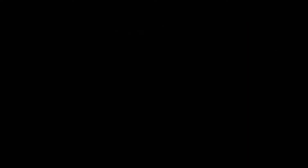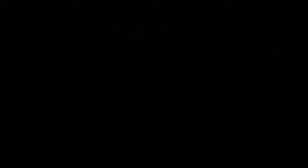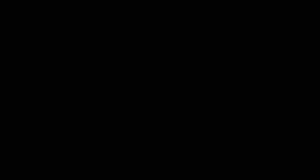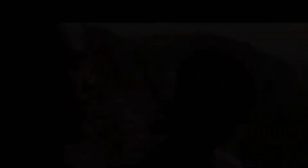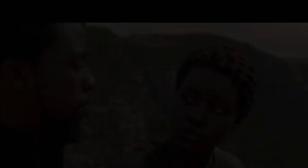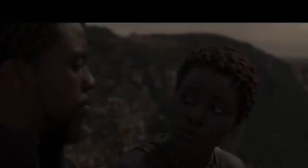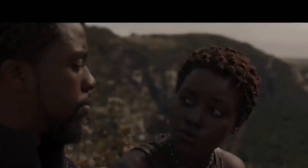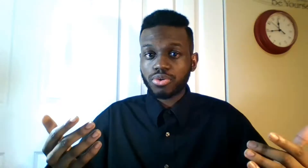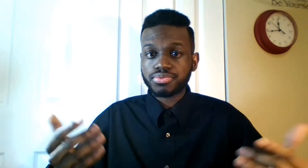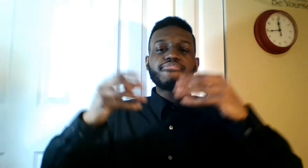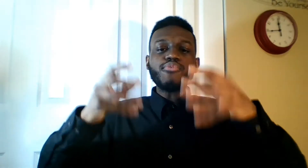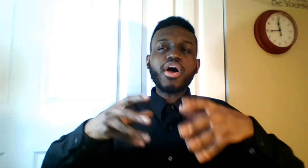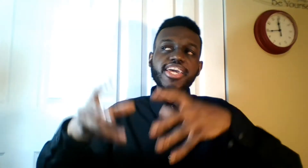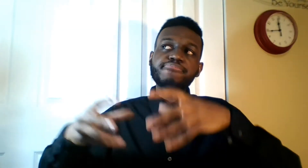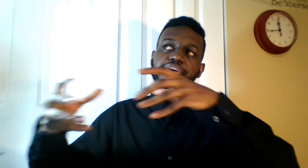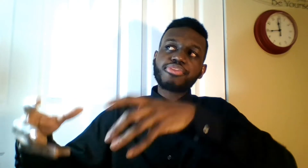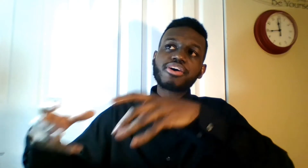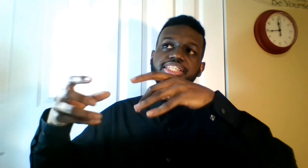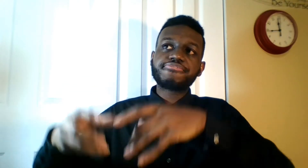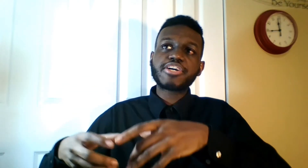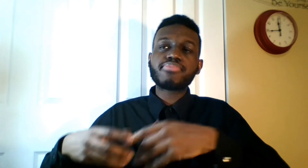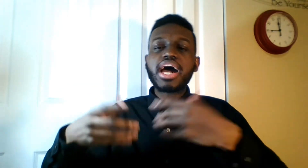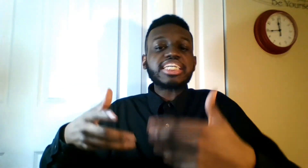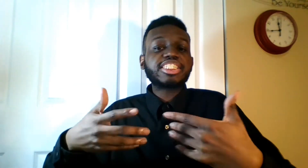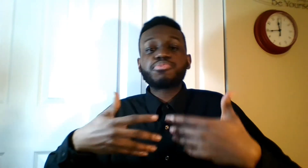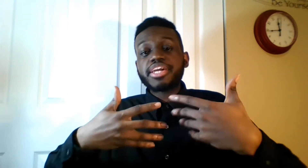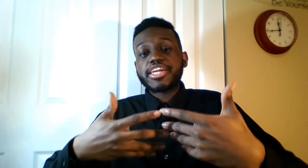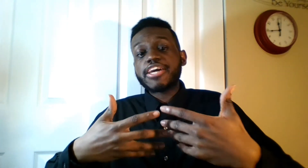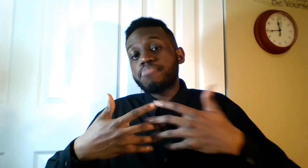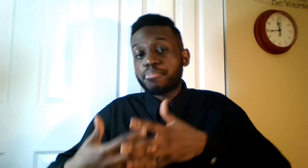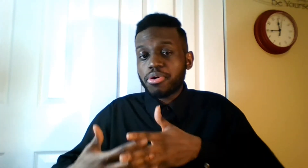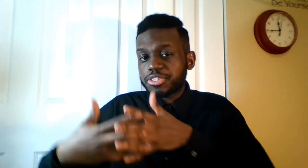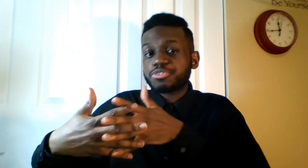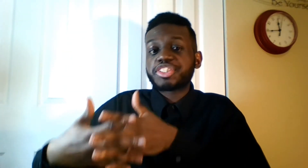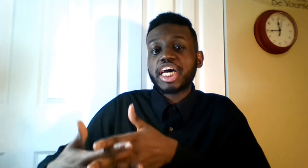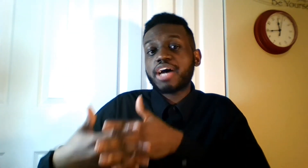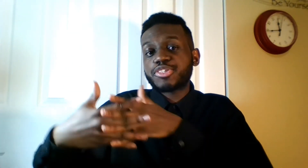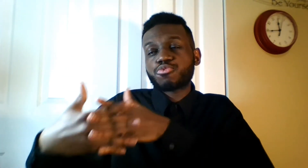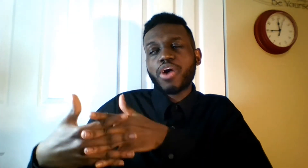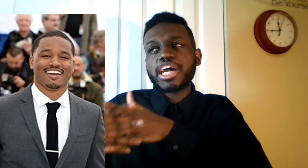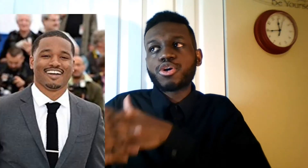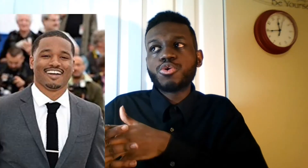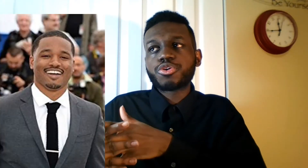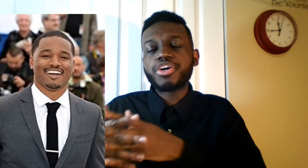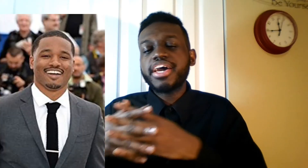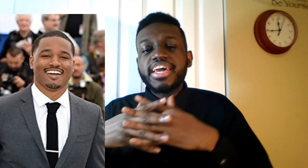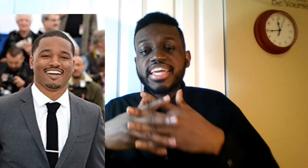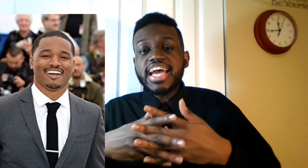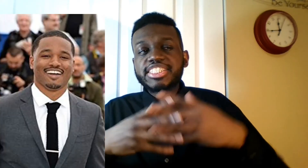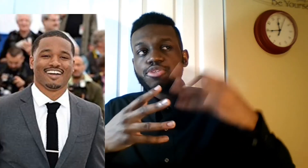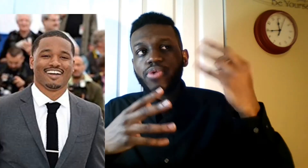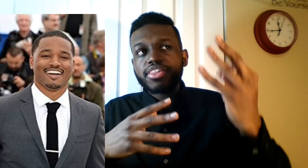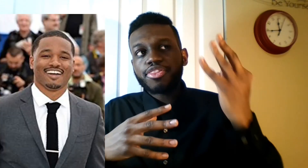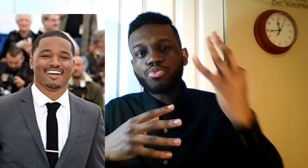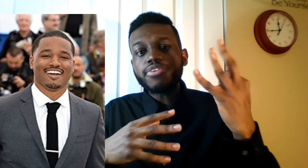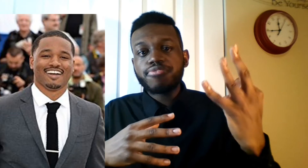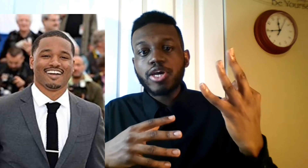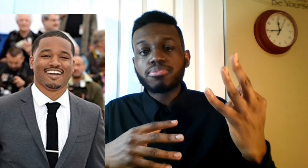T'Challa's throne. Before I give my thoughts in the film, I just want to give my personal shout out to Ryan Coogler. He has directed three films.